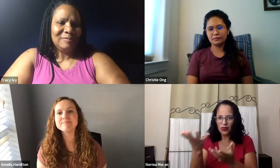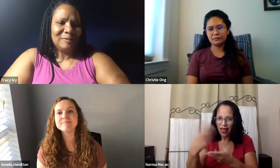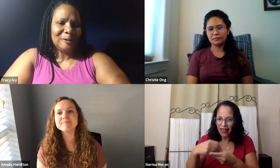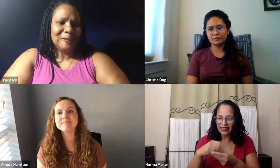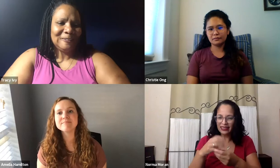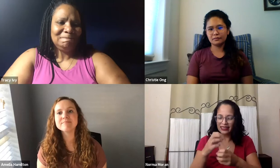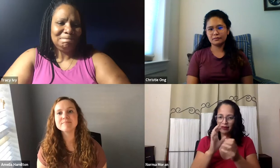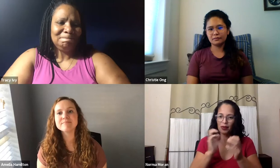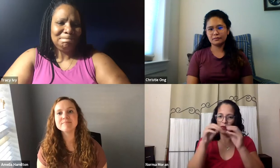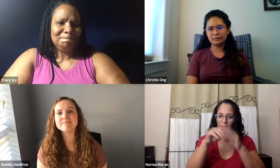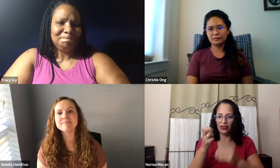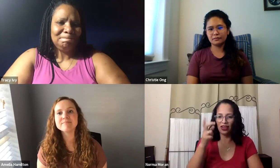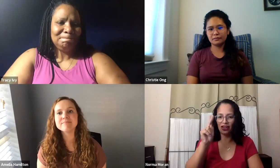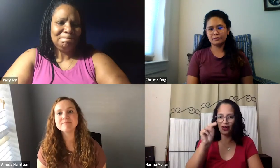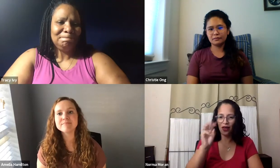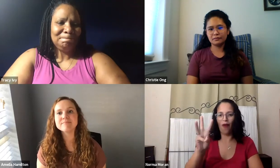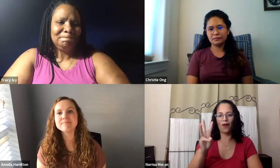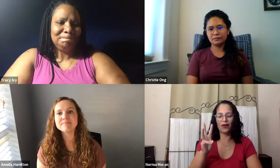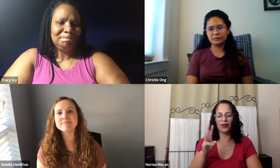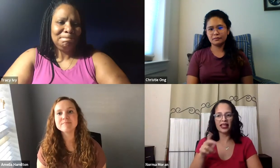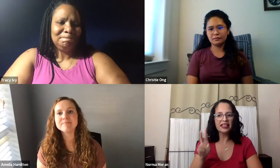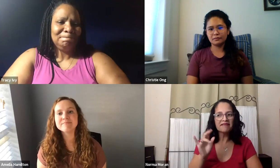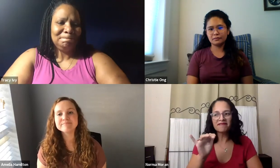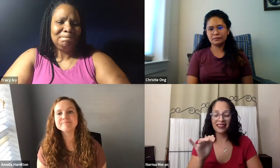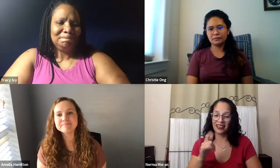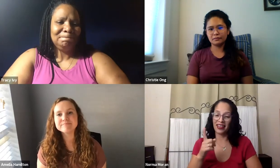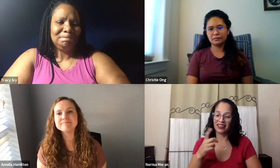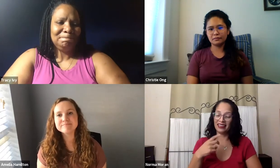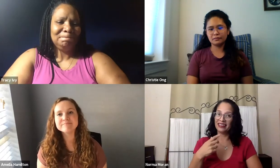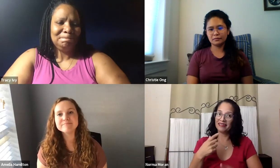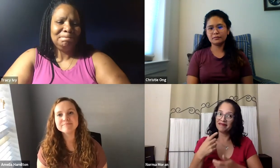encourage them to get involved. Say, you know, you should come join something. You should come see what's going on.